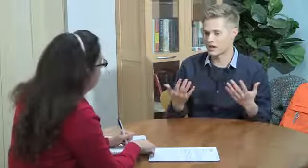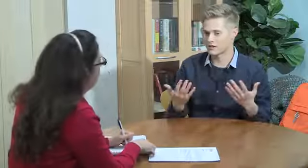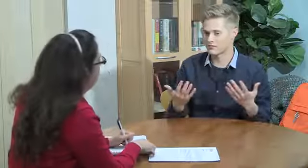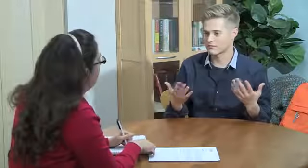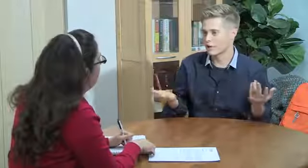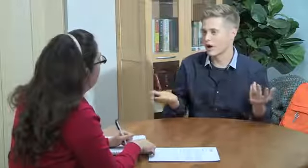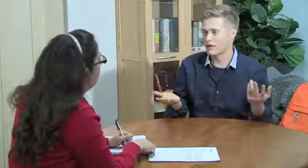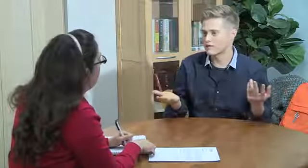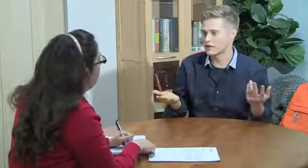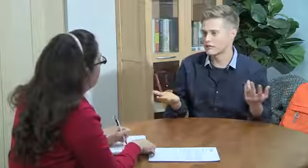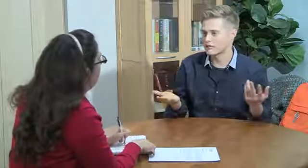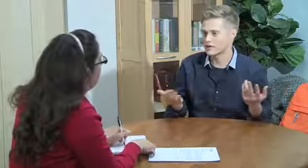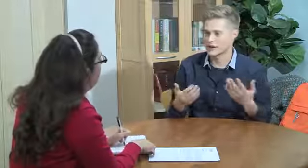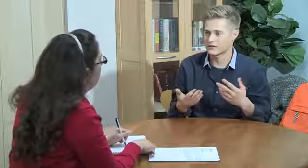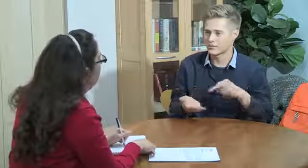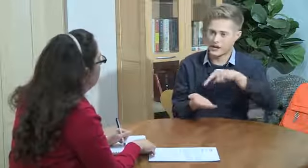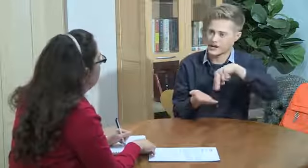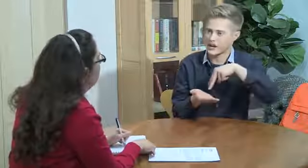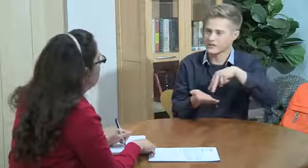like choreography, like when I dance.